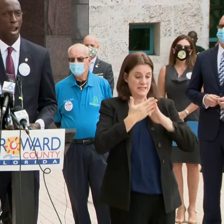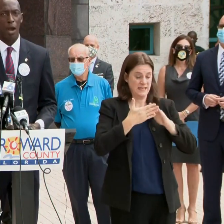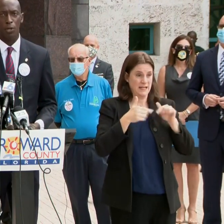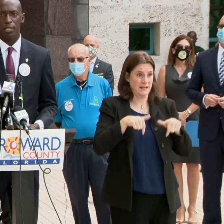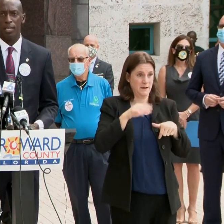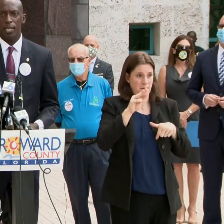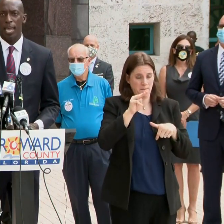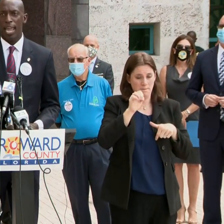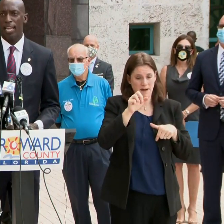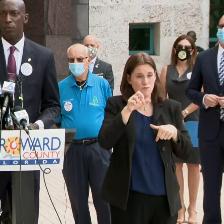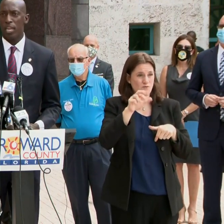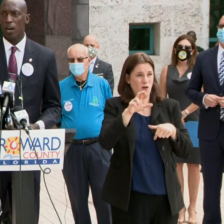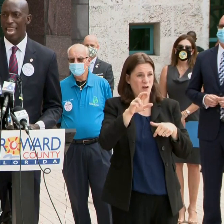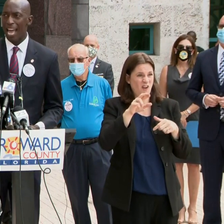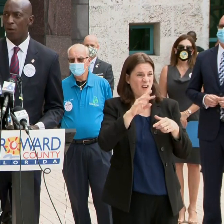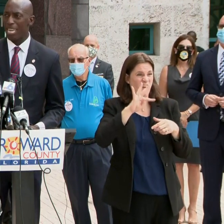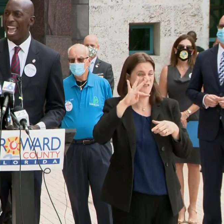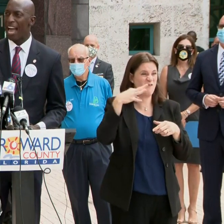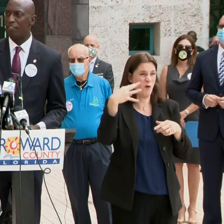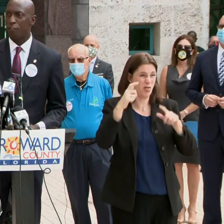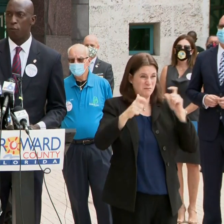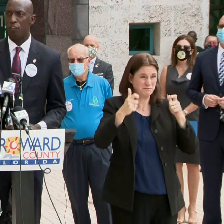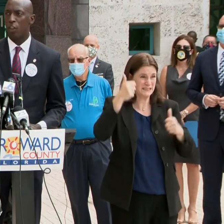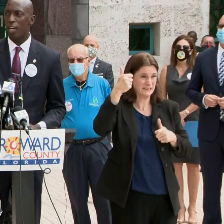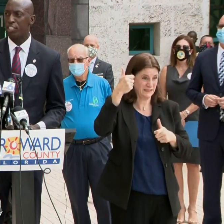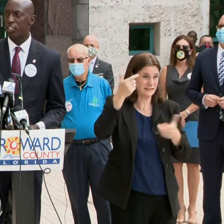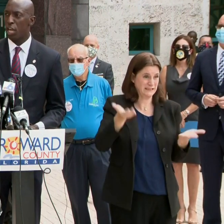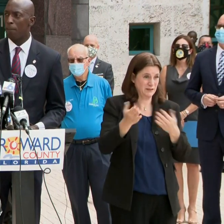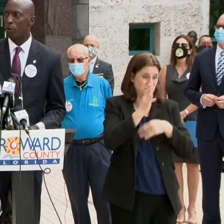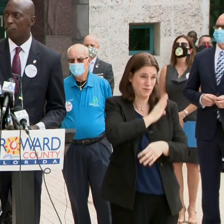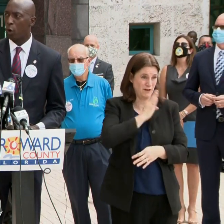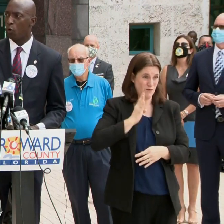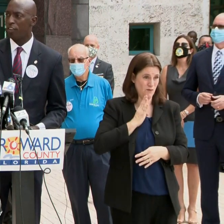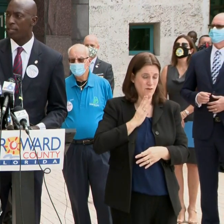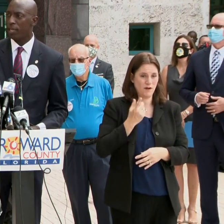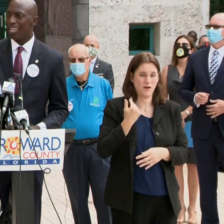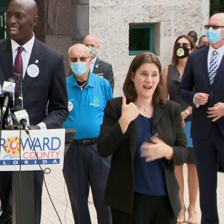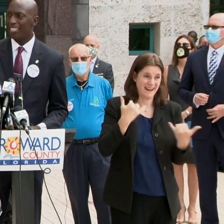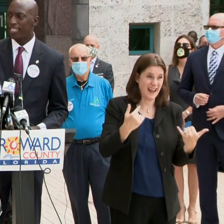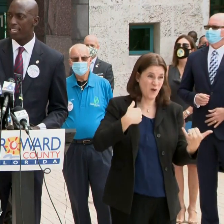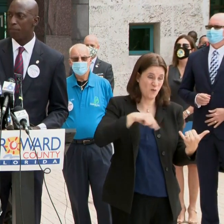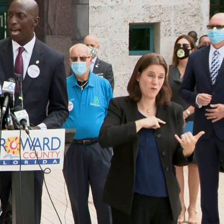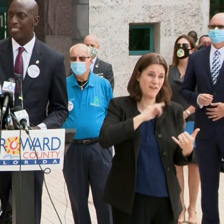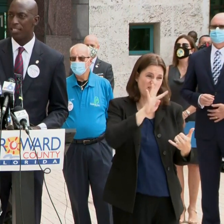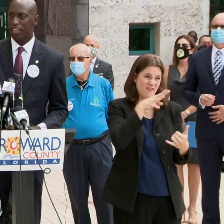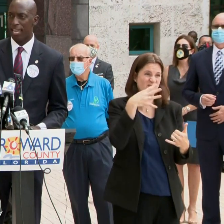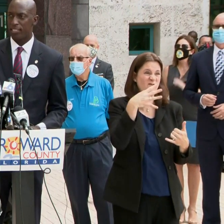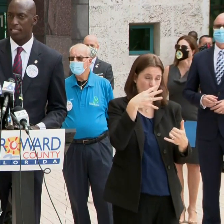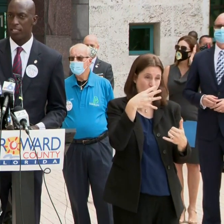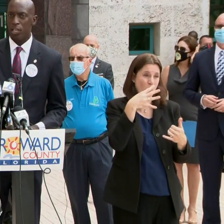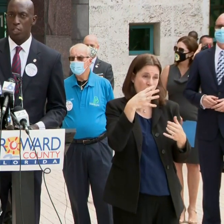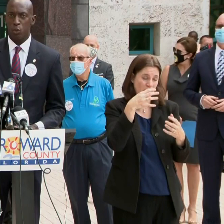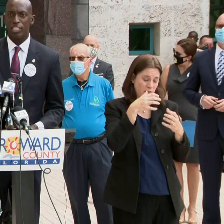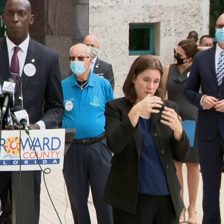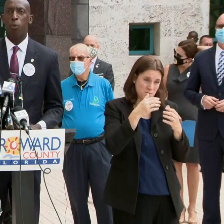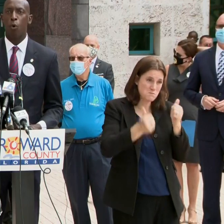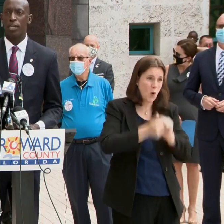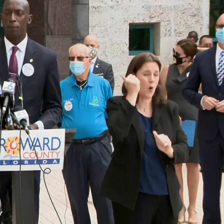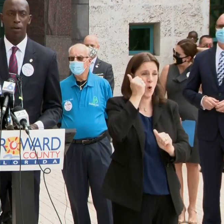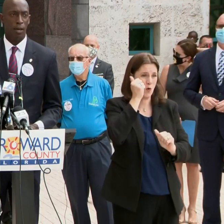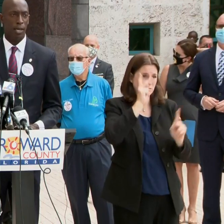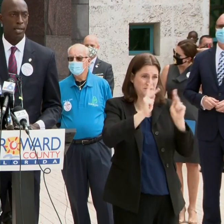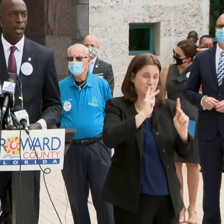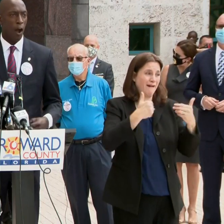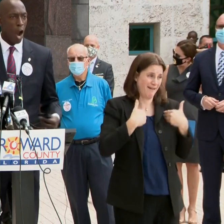city in Broward, and we are now we have the fourth largest number of COVID-19 positive cases. So it's